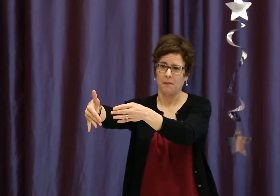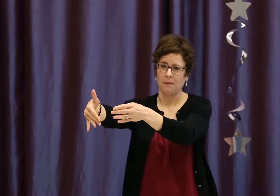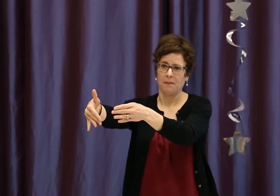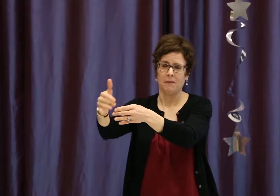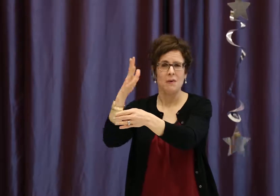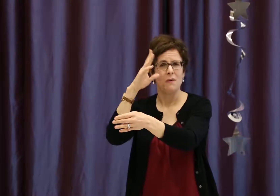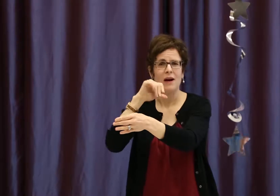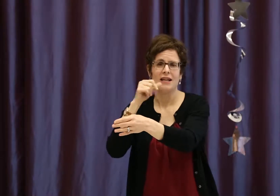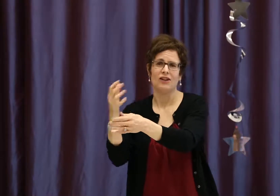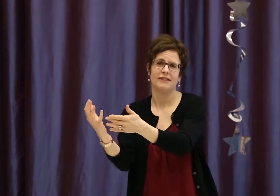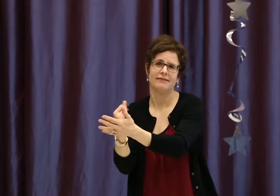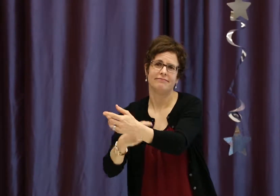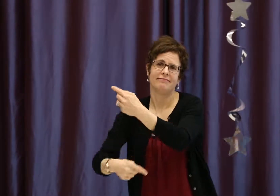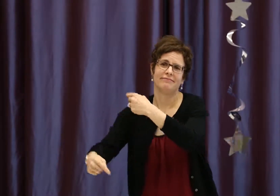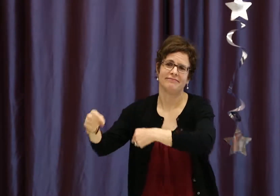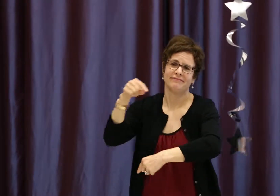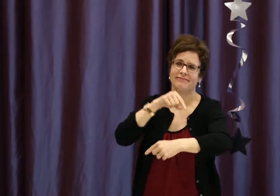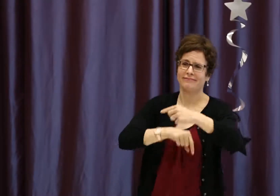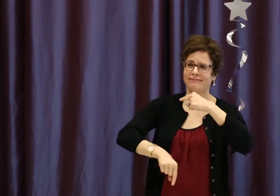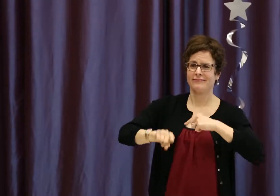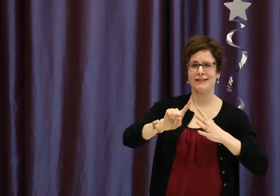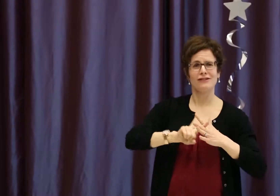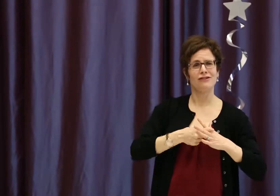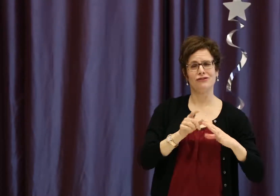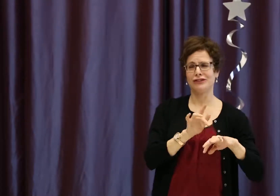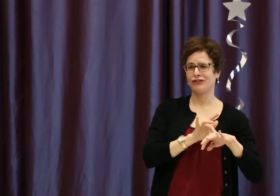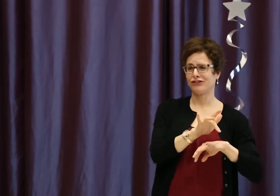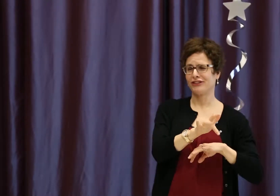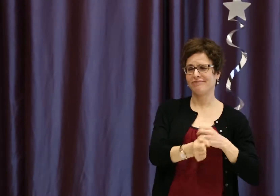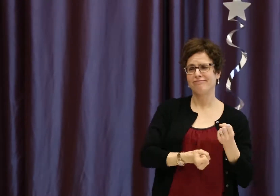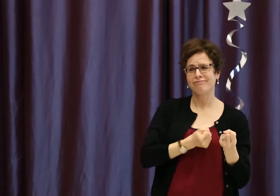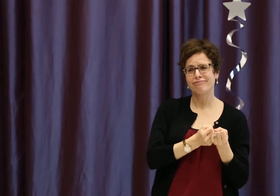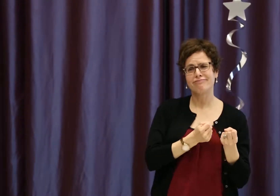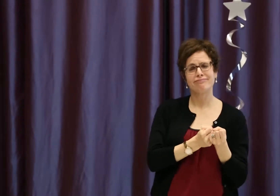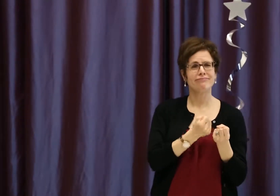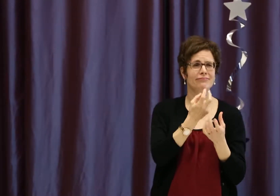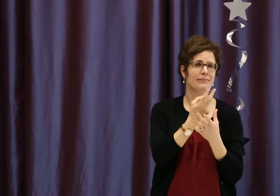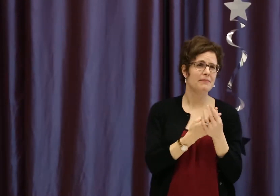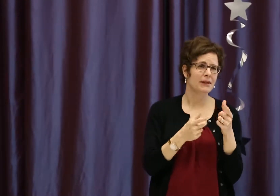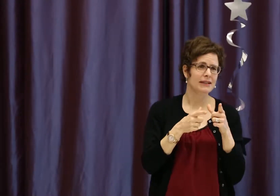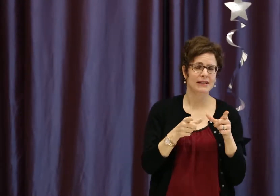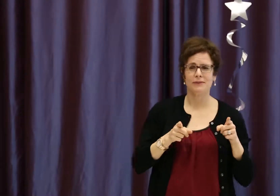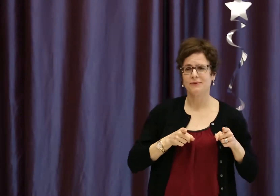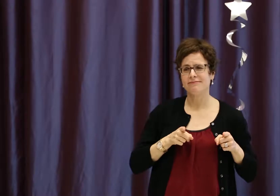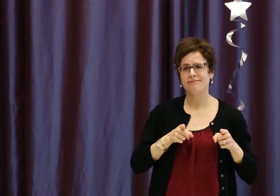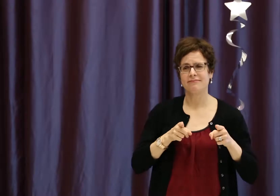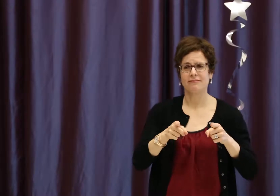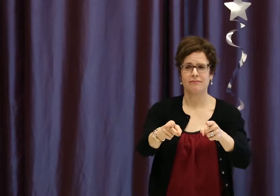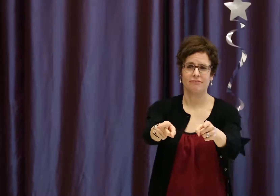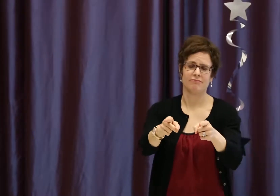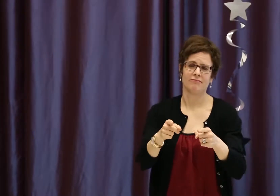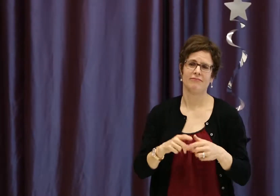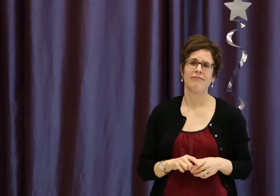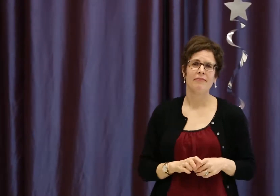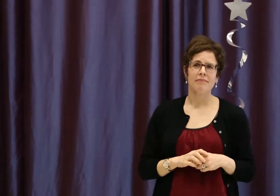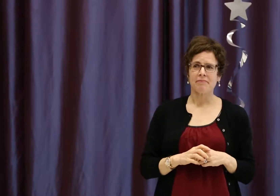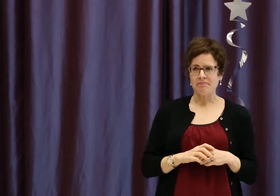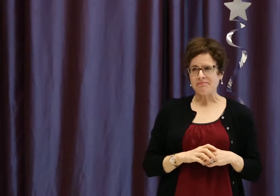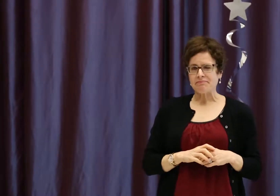So if that's the outcome, if they're going to learn sign language and become involved within the deaf community, why don't we support and